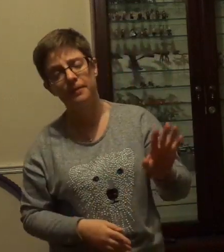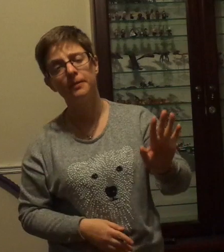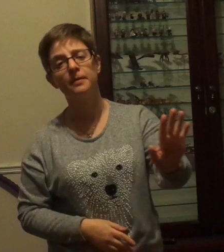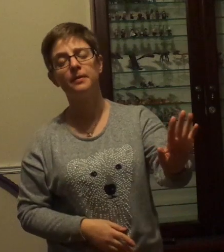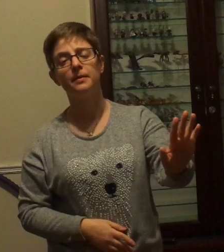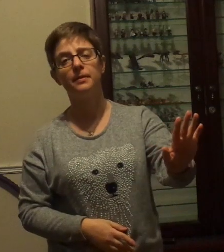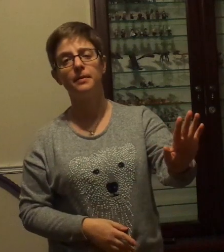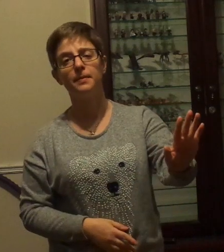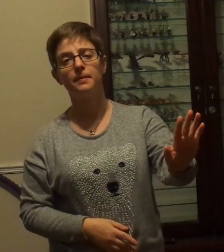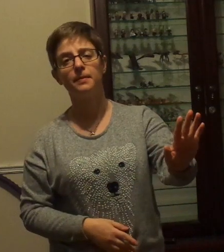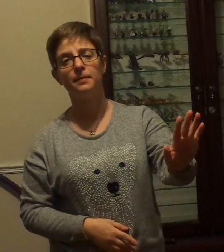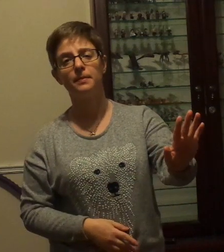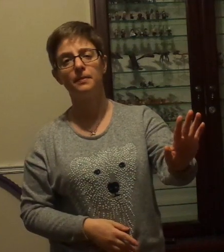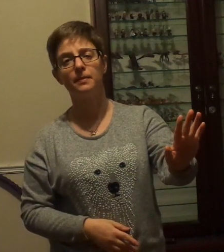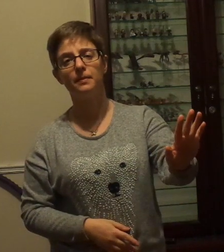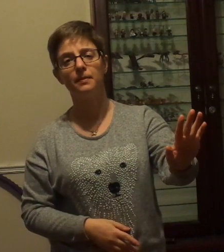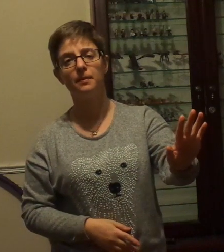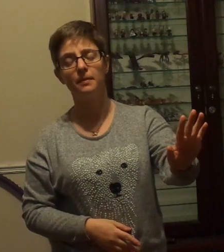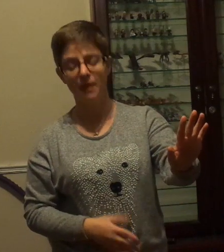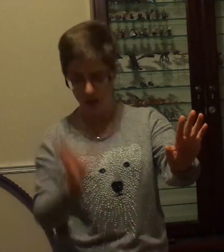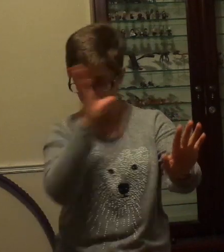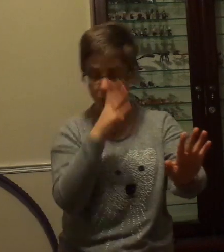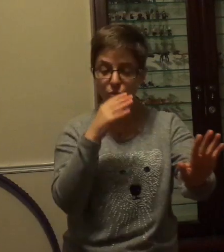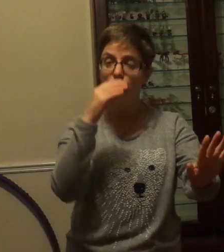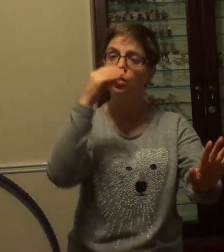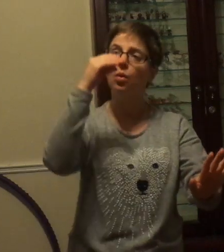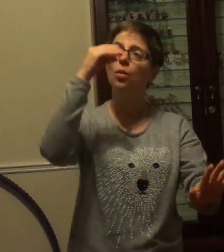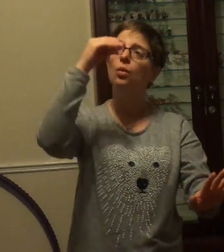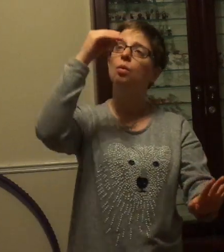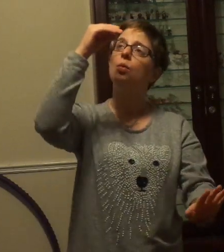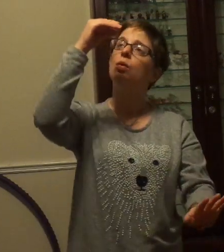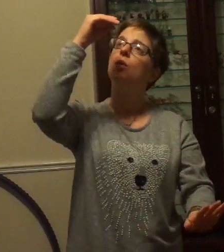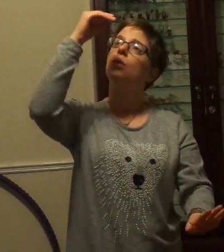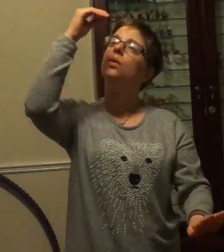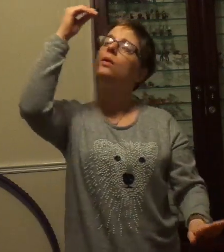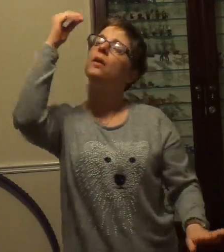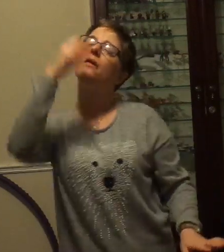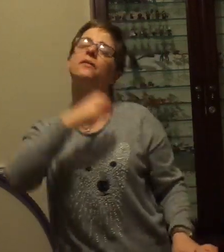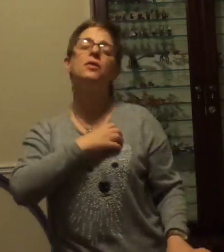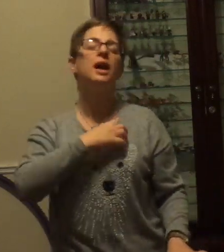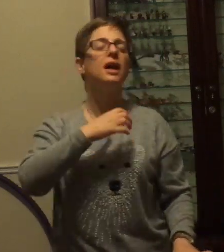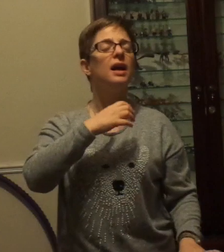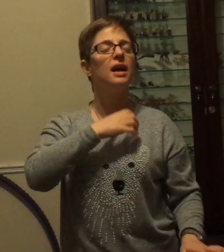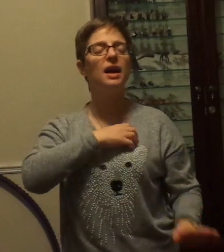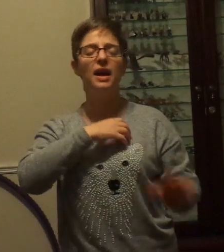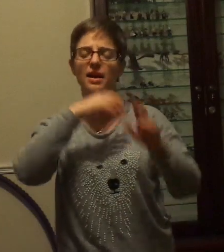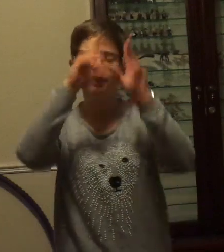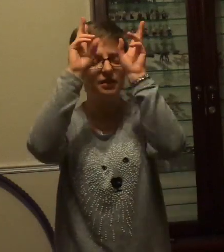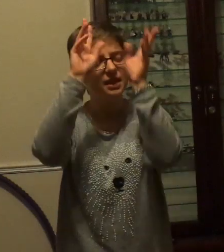And the soul, afraid of dying,